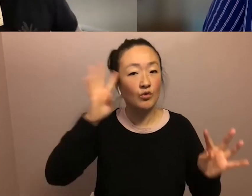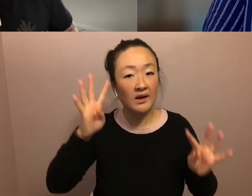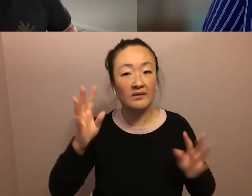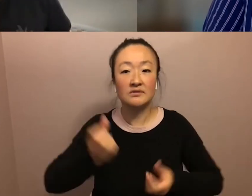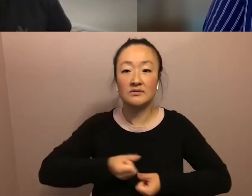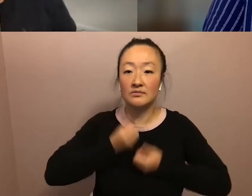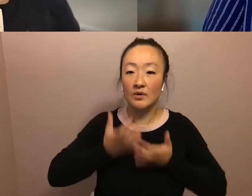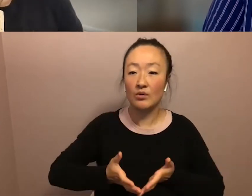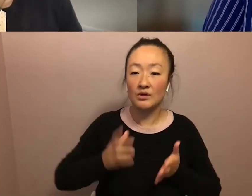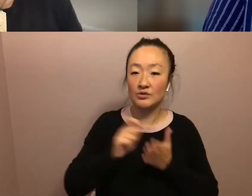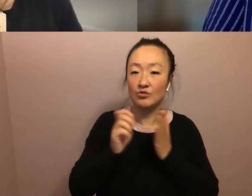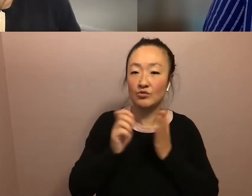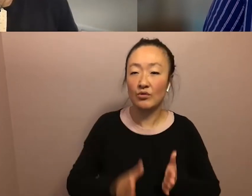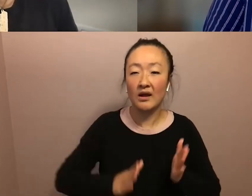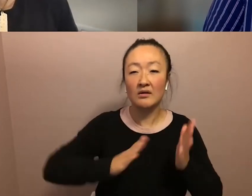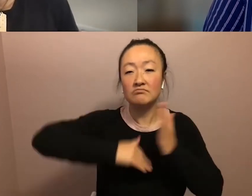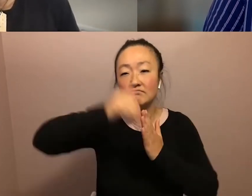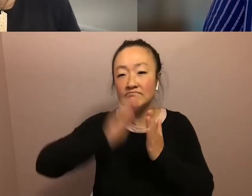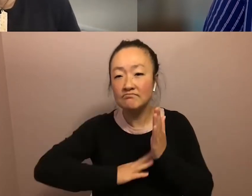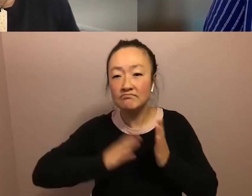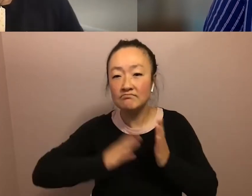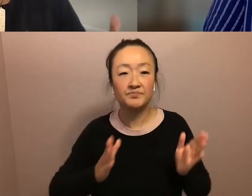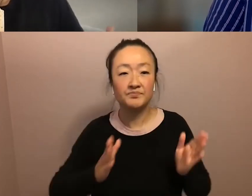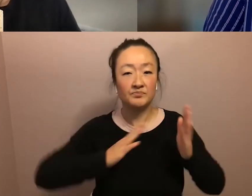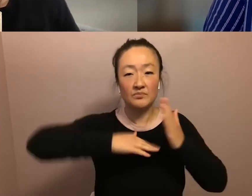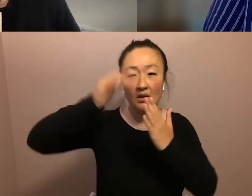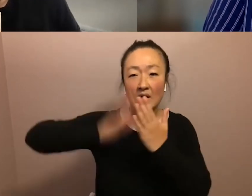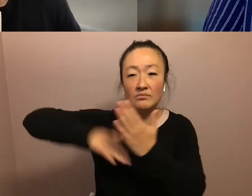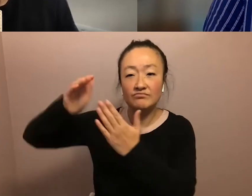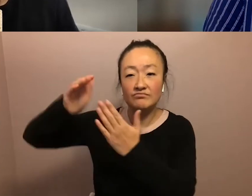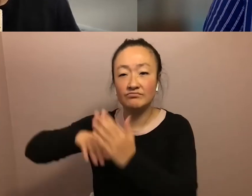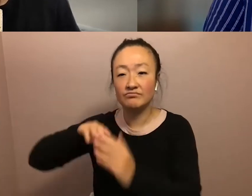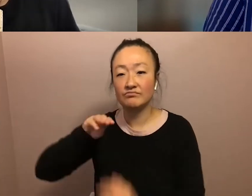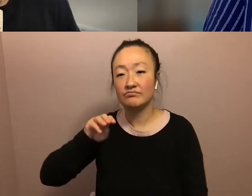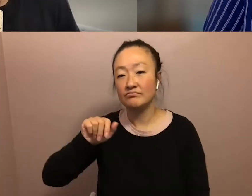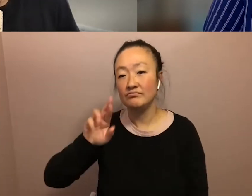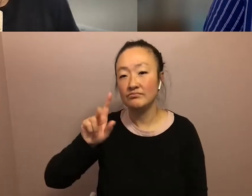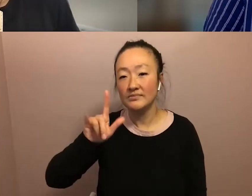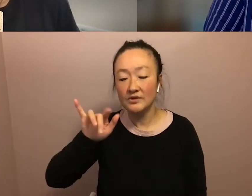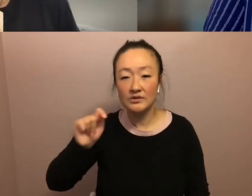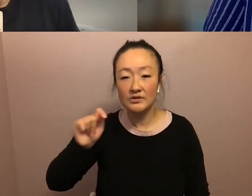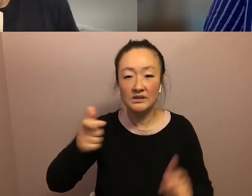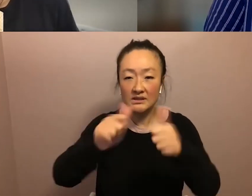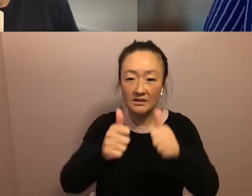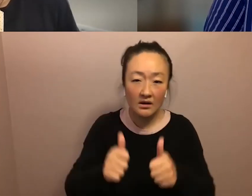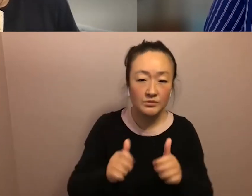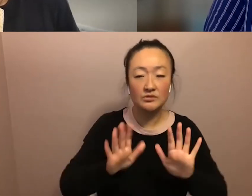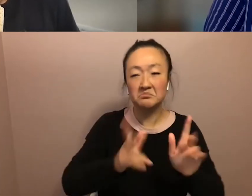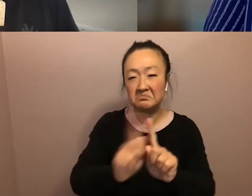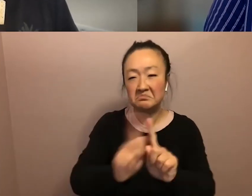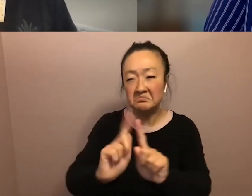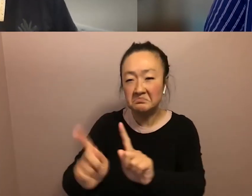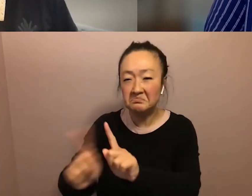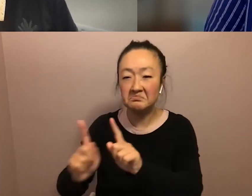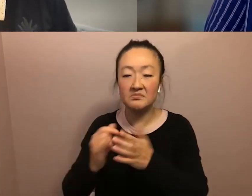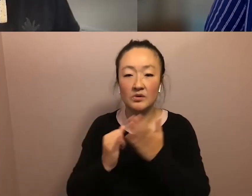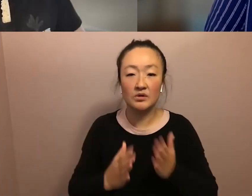the painters, the muralists, the sculptors, they're the ones who have the,